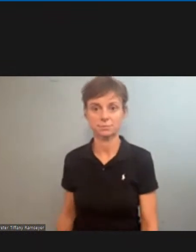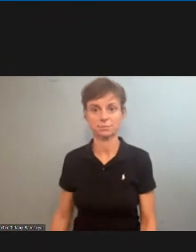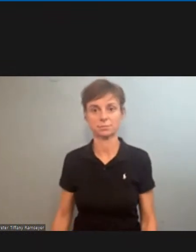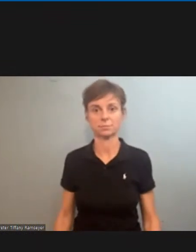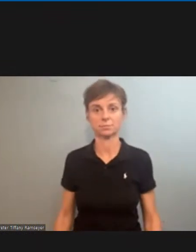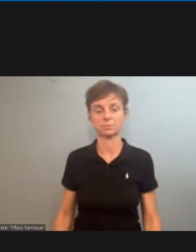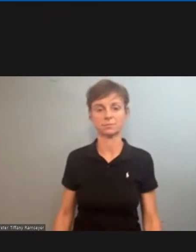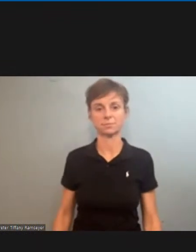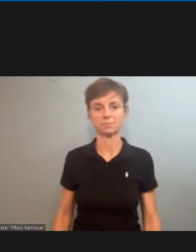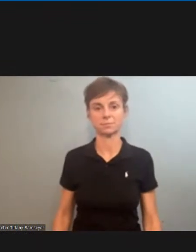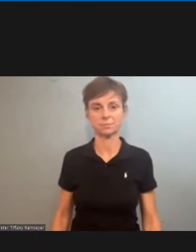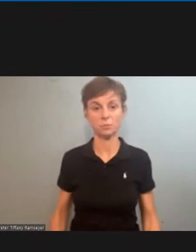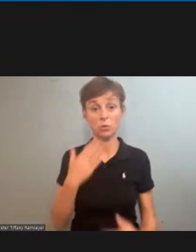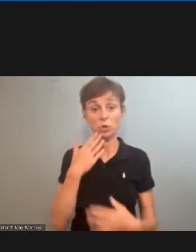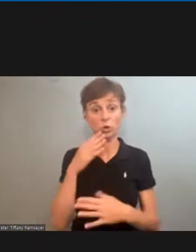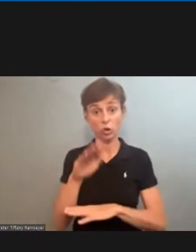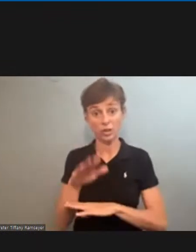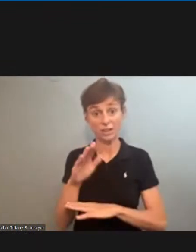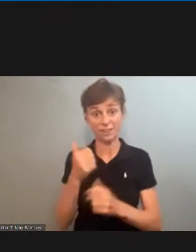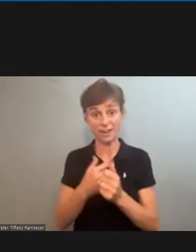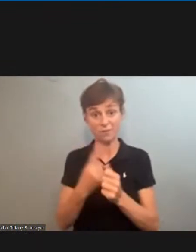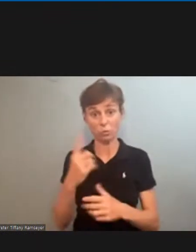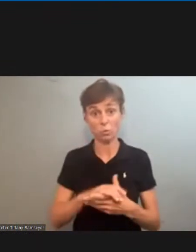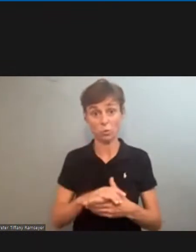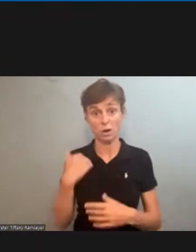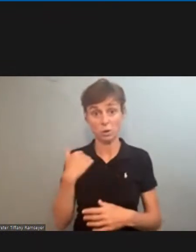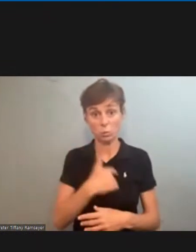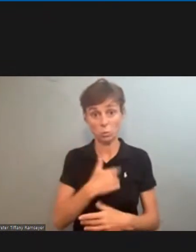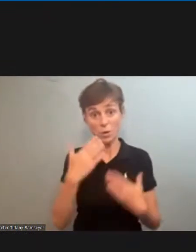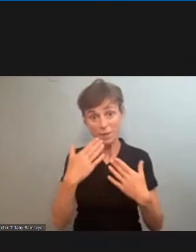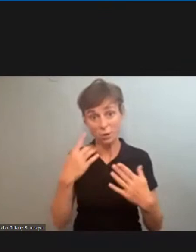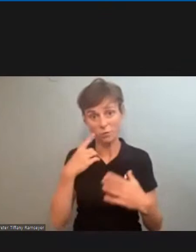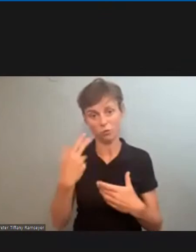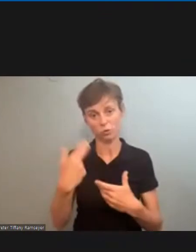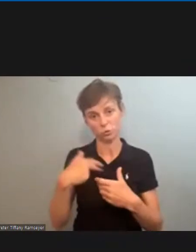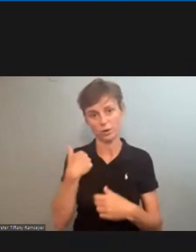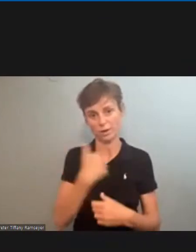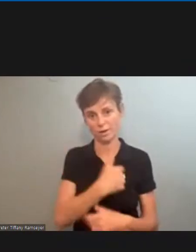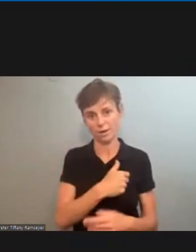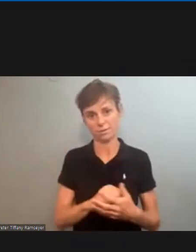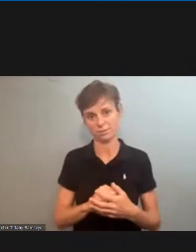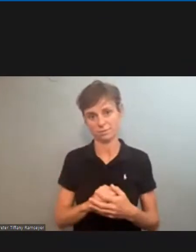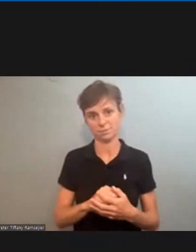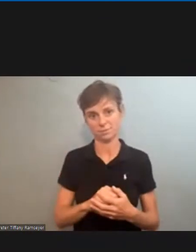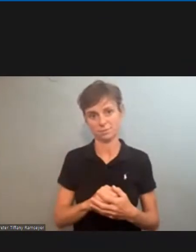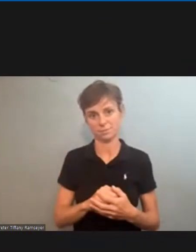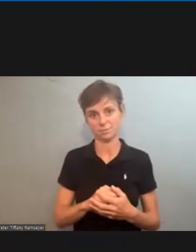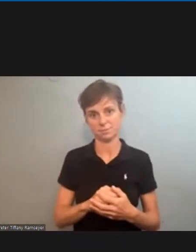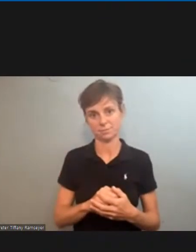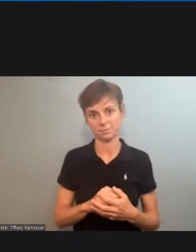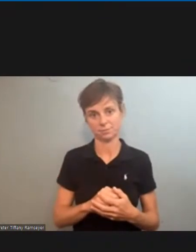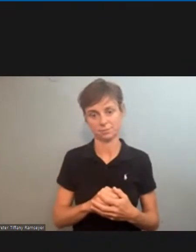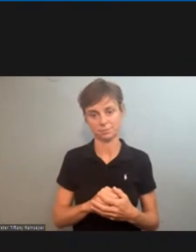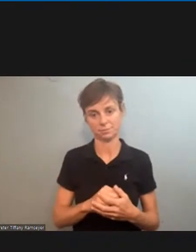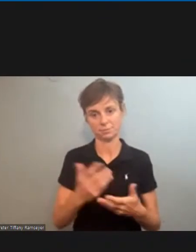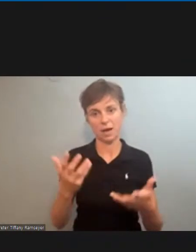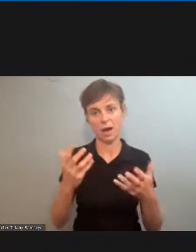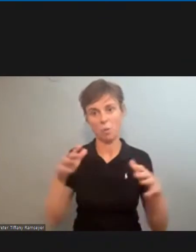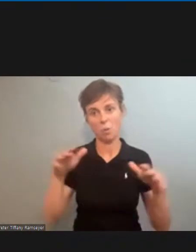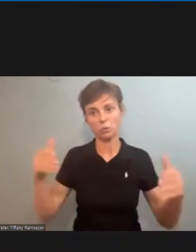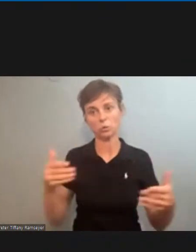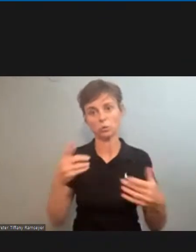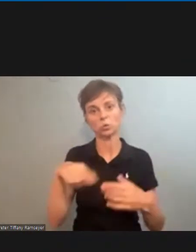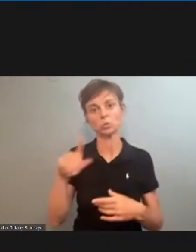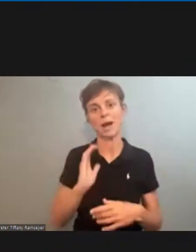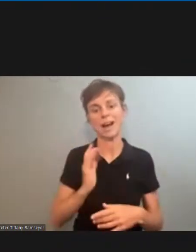good evening everybody we thank you for joining us and i want to introduce to you um our